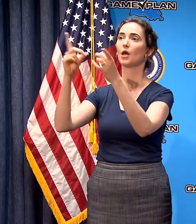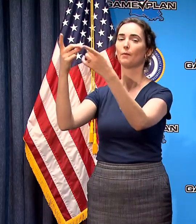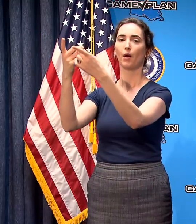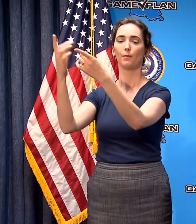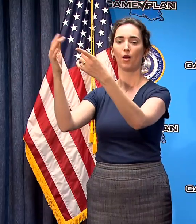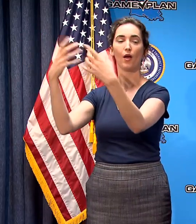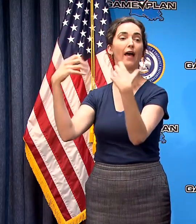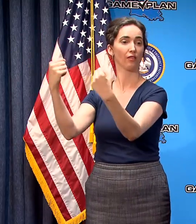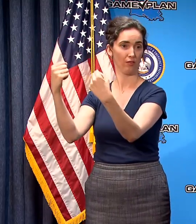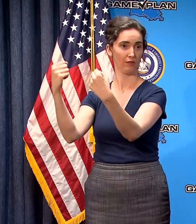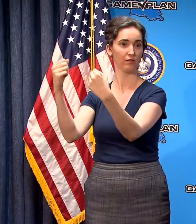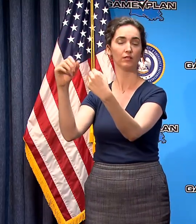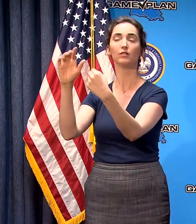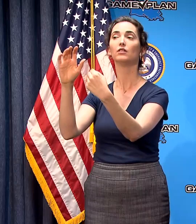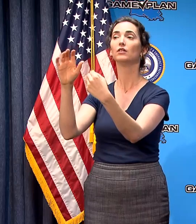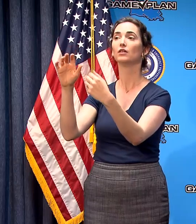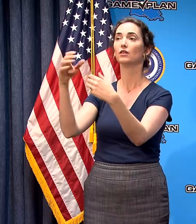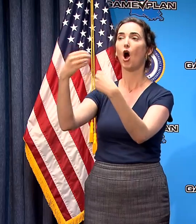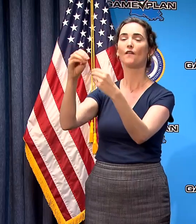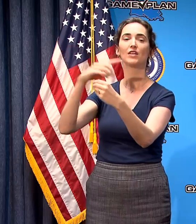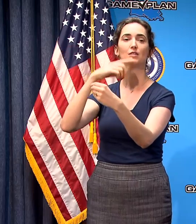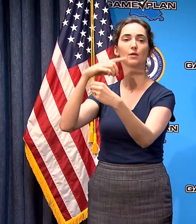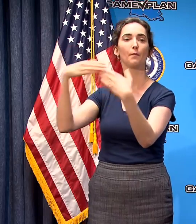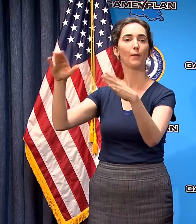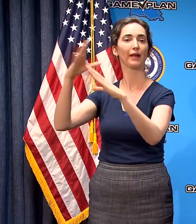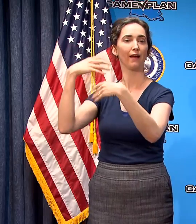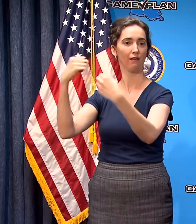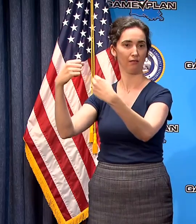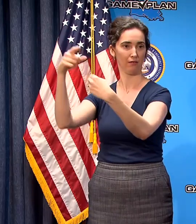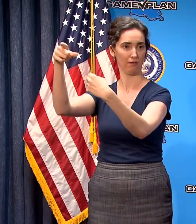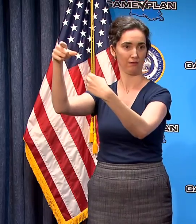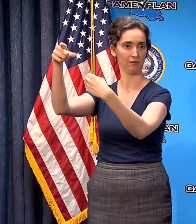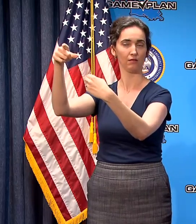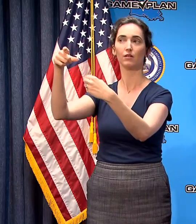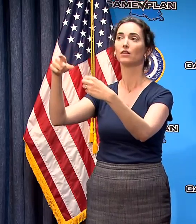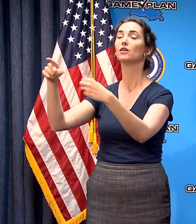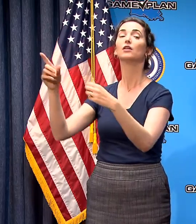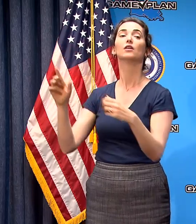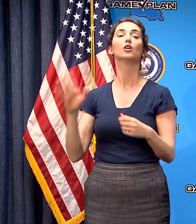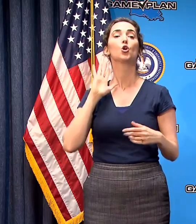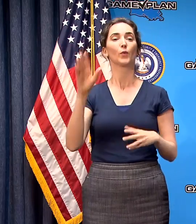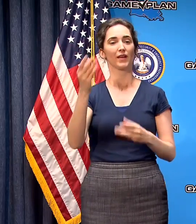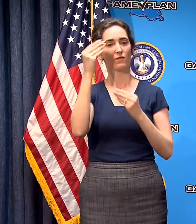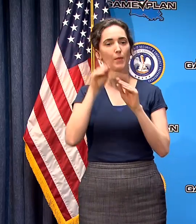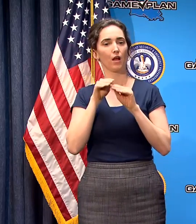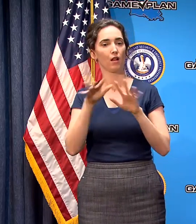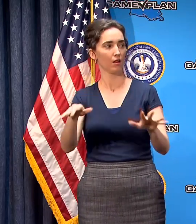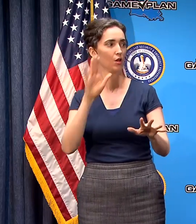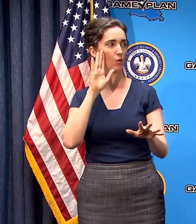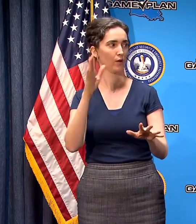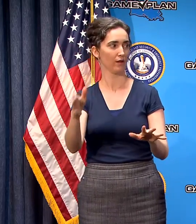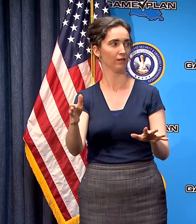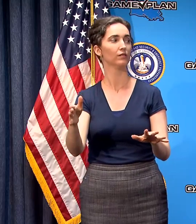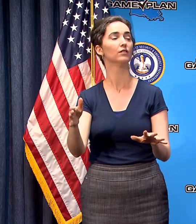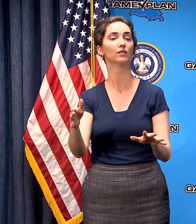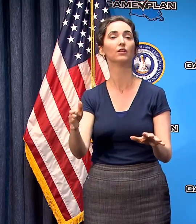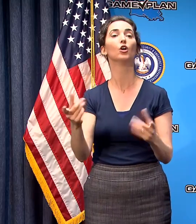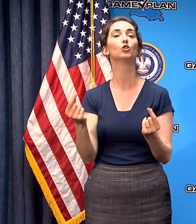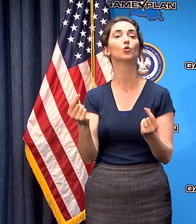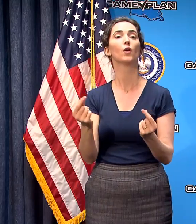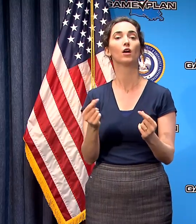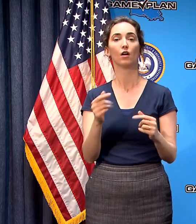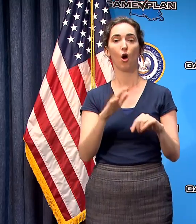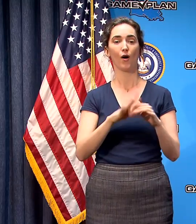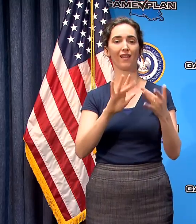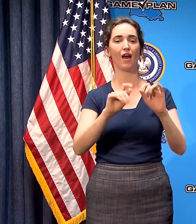Health Office of Public Health and we're going to be getting information out to them I'm encouraging everyone to visit gov